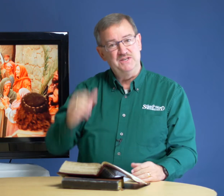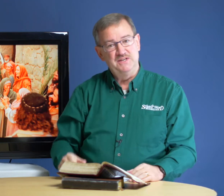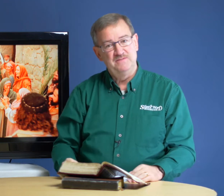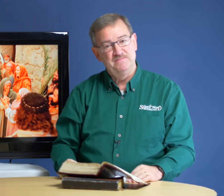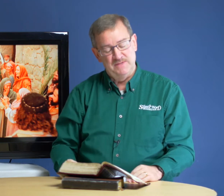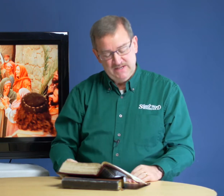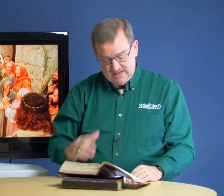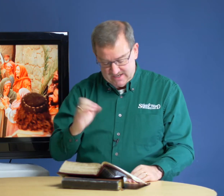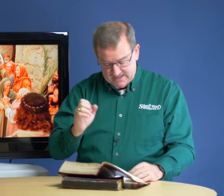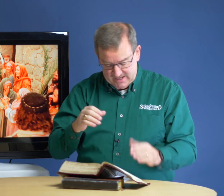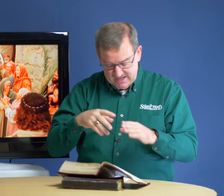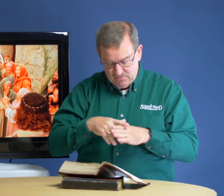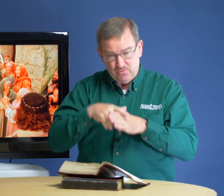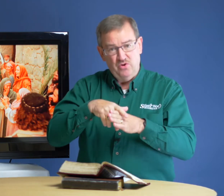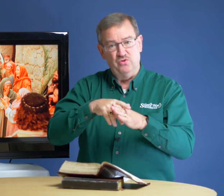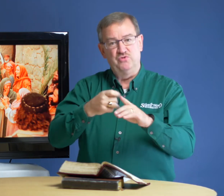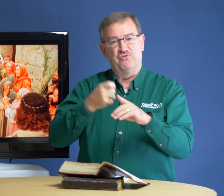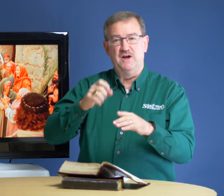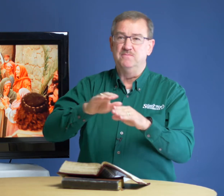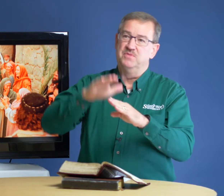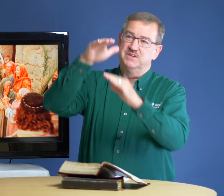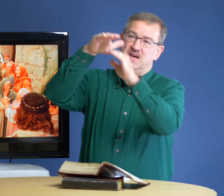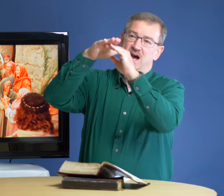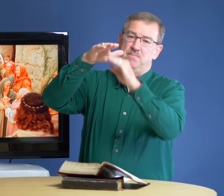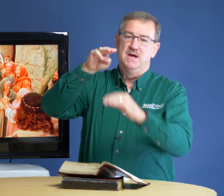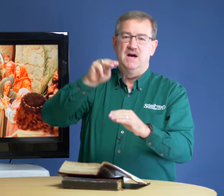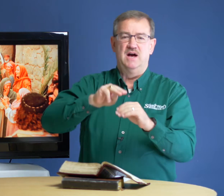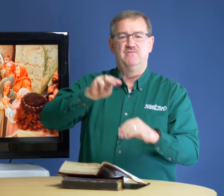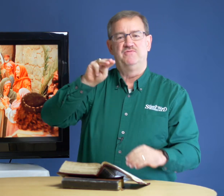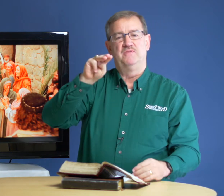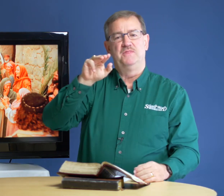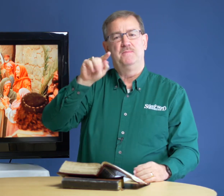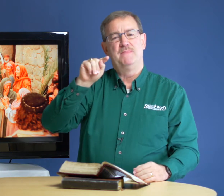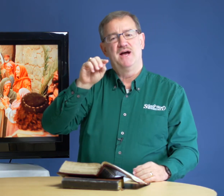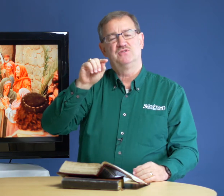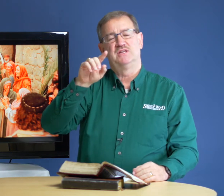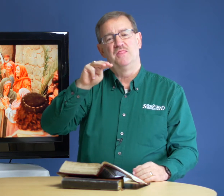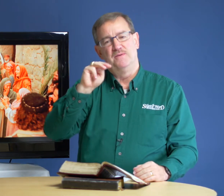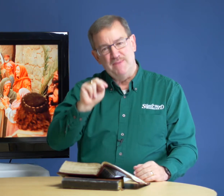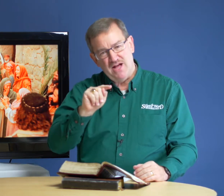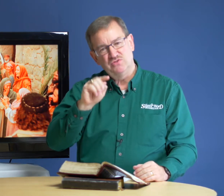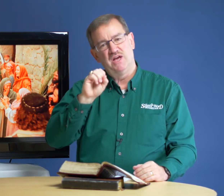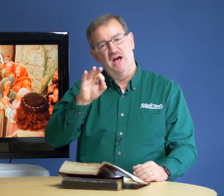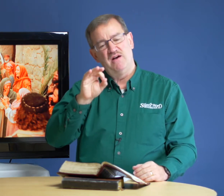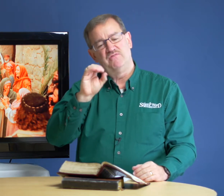and he rode from the top of the Mount, the Mount of